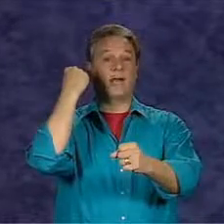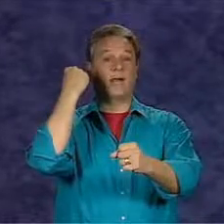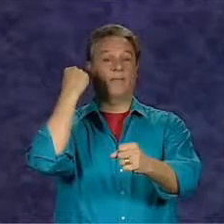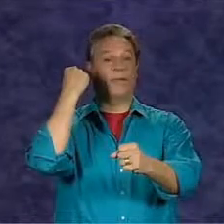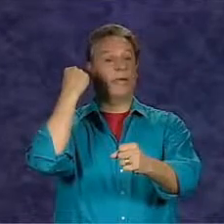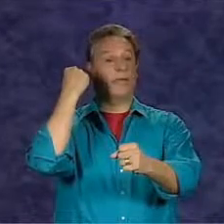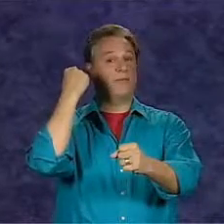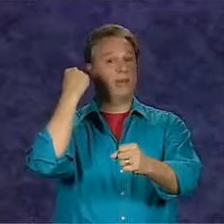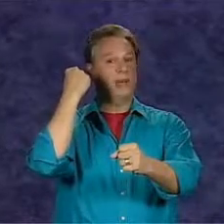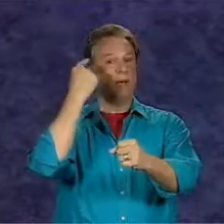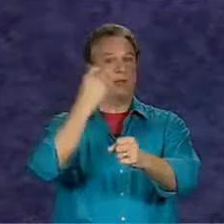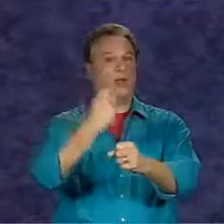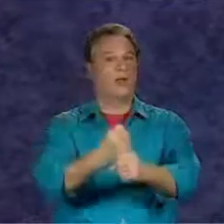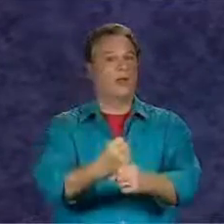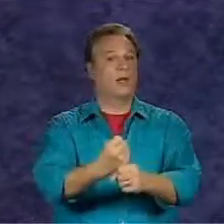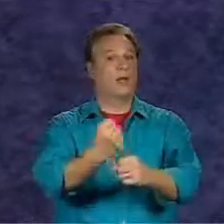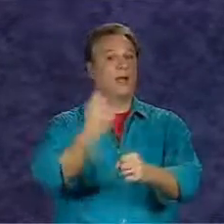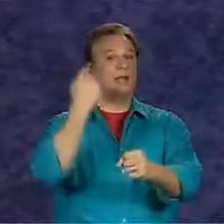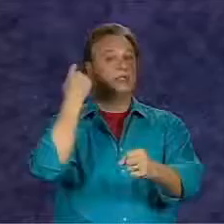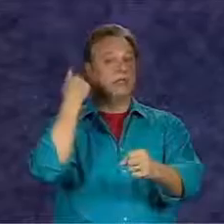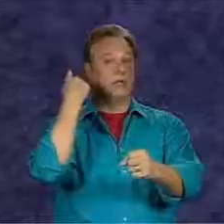time and mean last year.